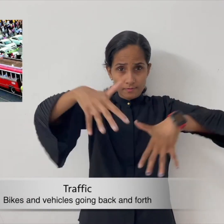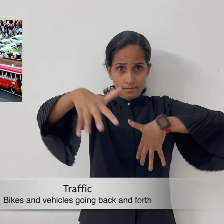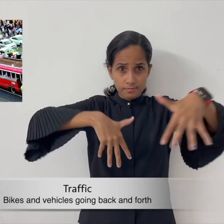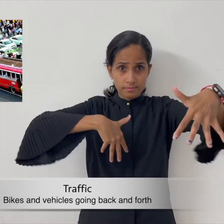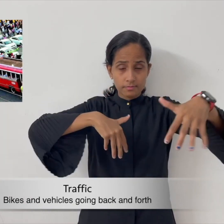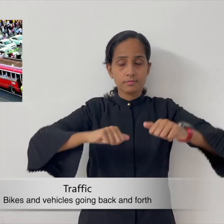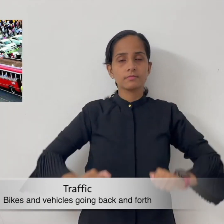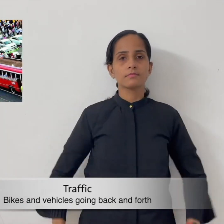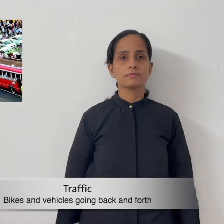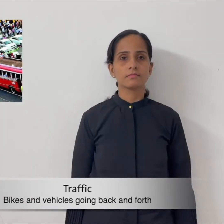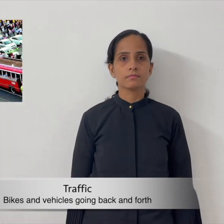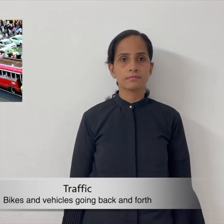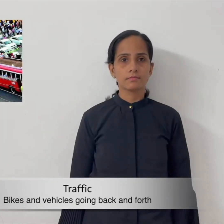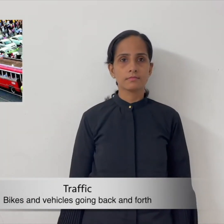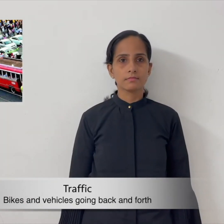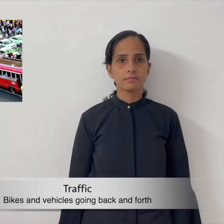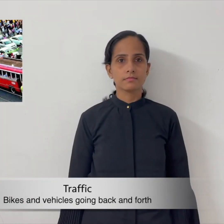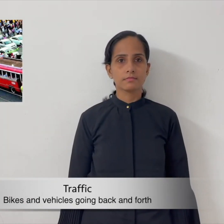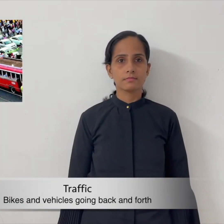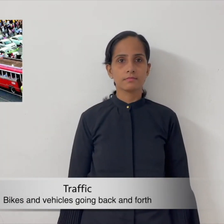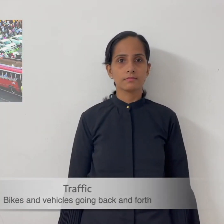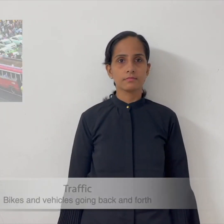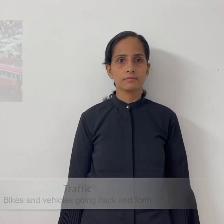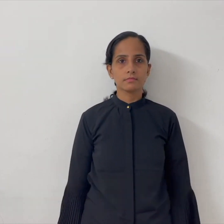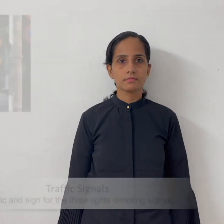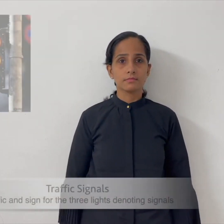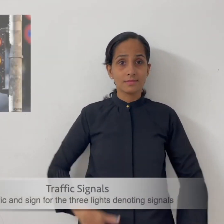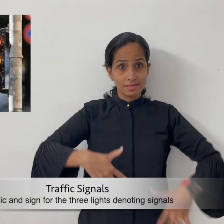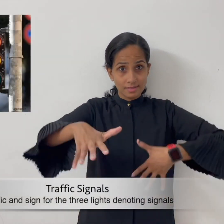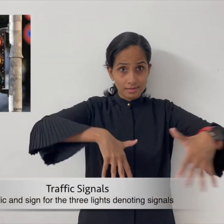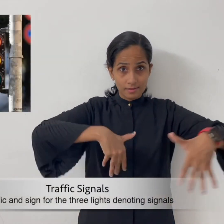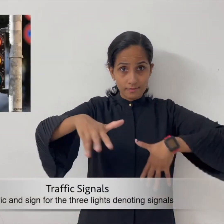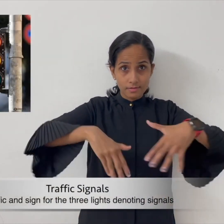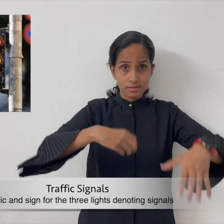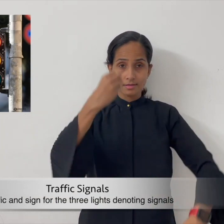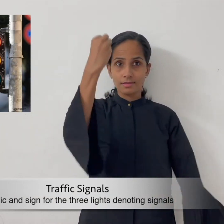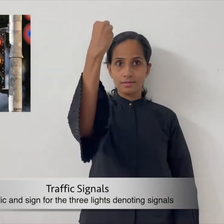signals